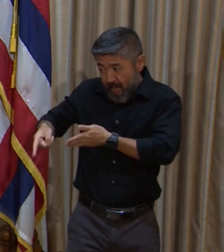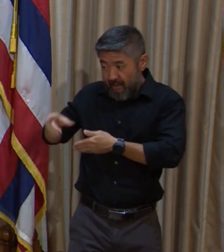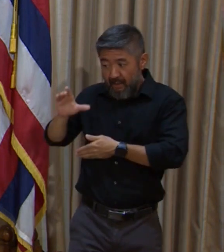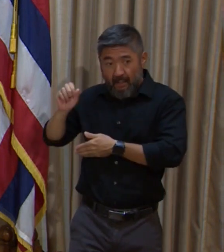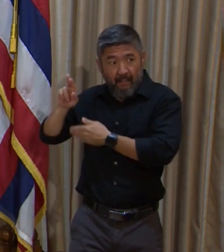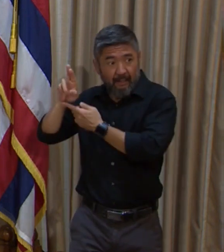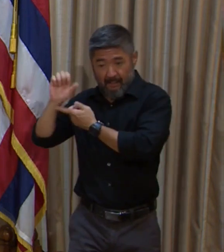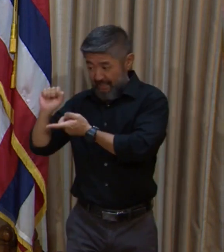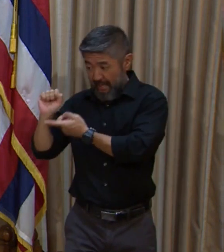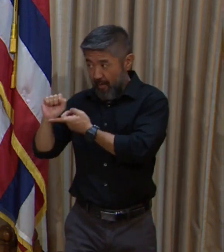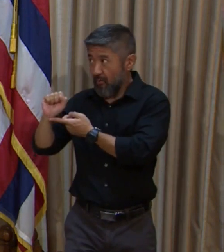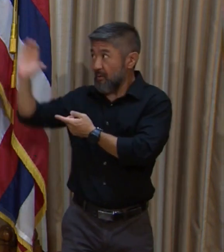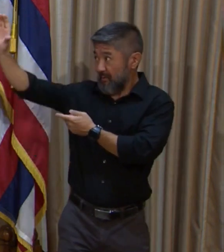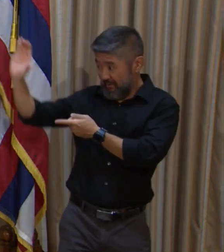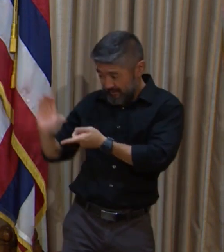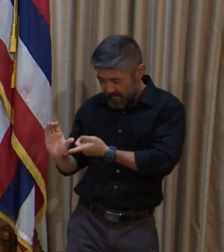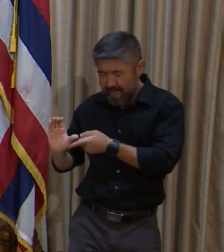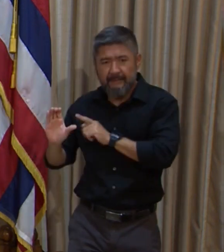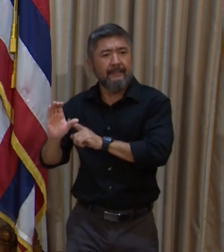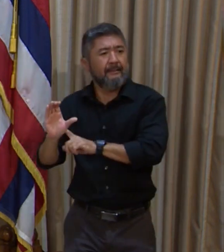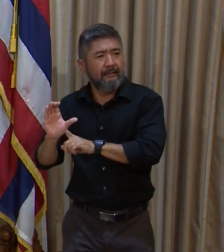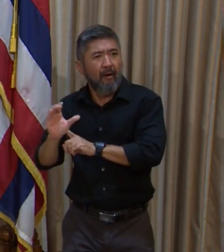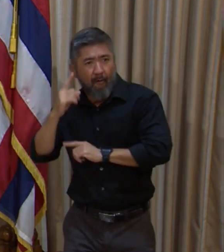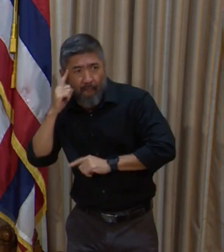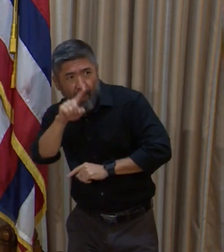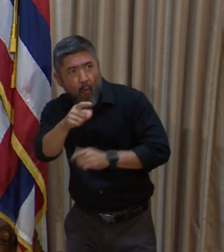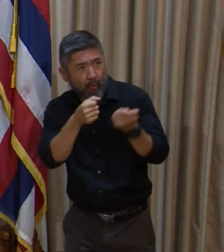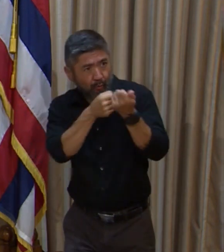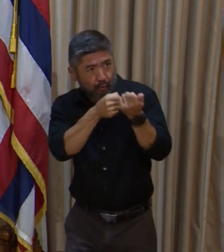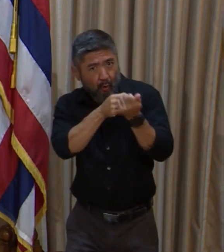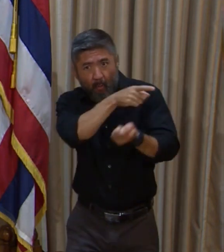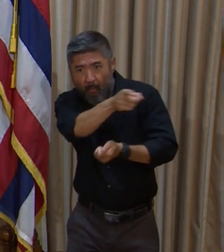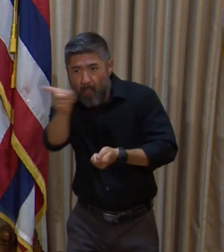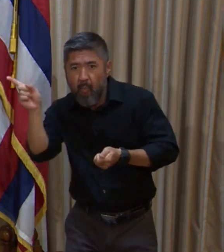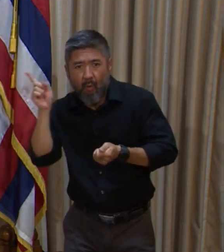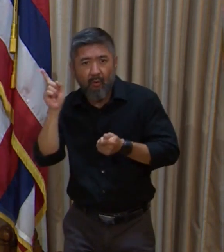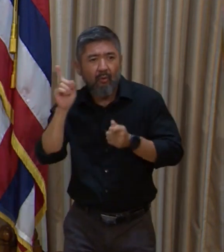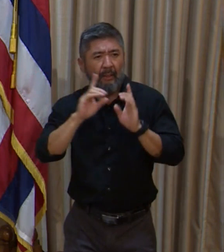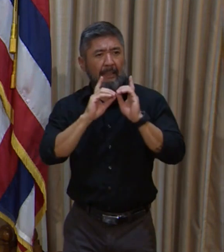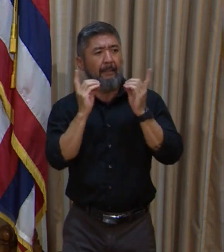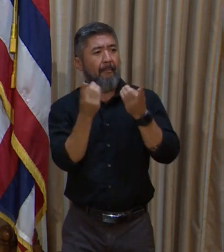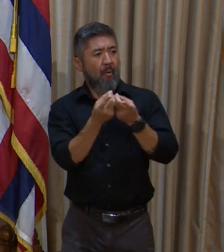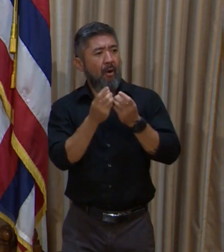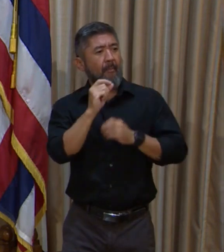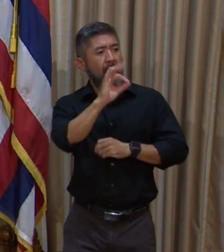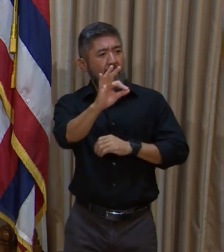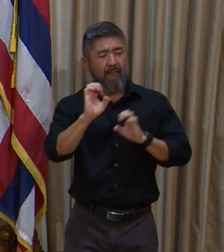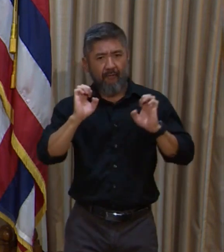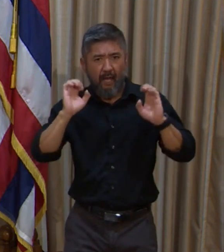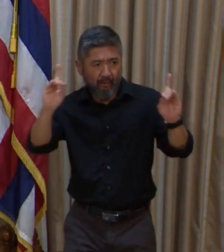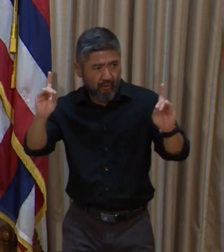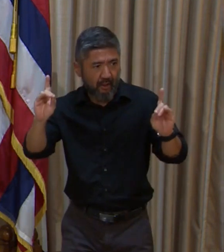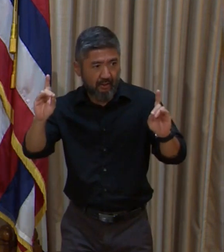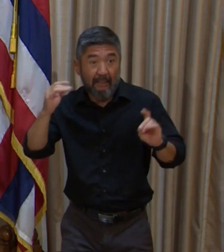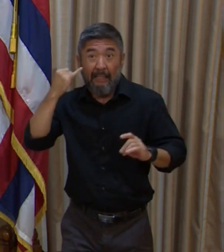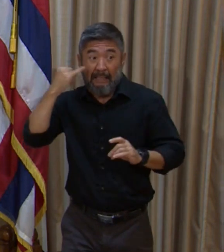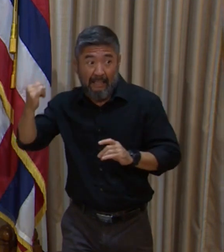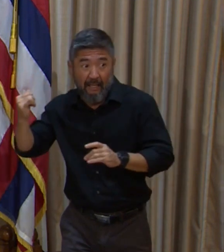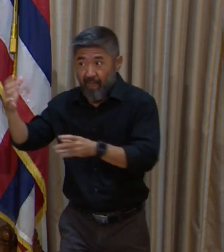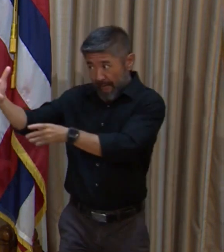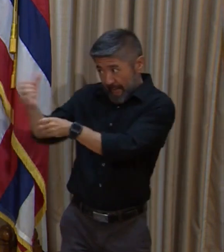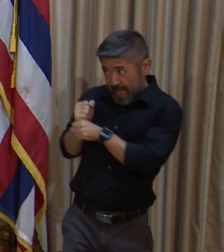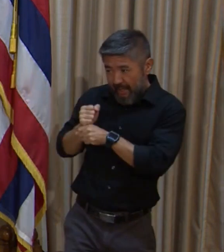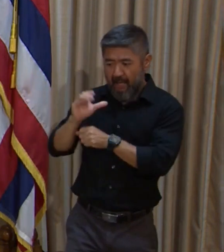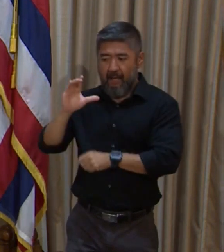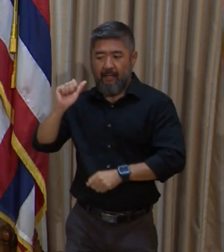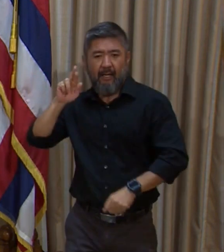looking at how we can support the Department of Education in a better way with existing CARES Act monies.